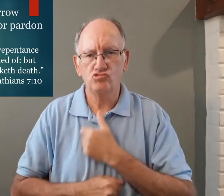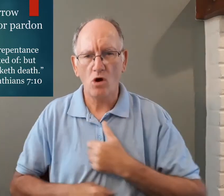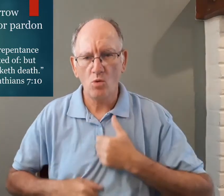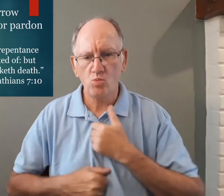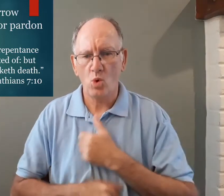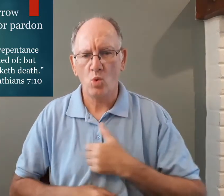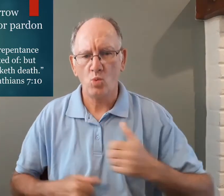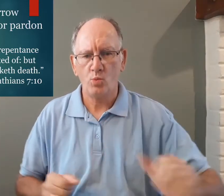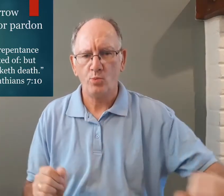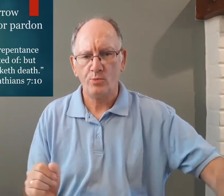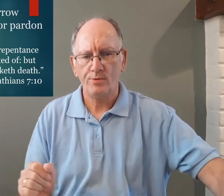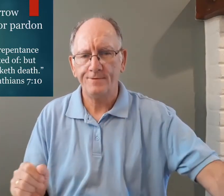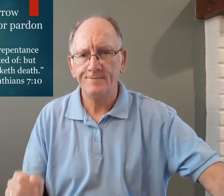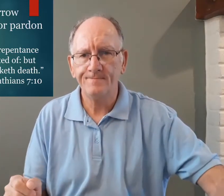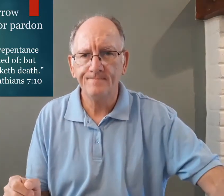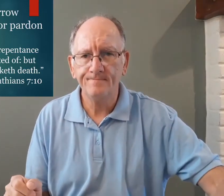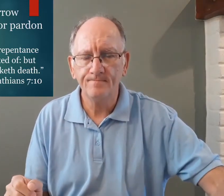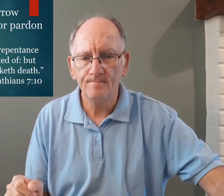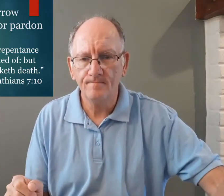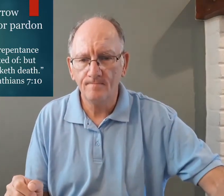want to be godly that's godly sorrow